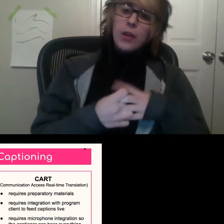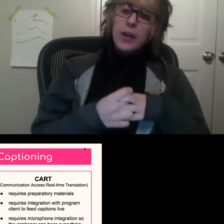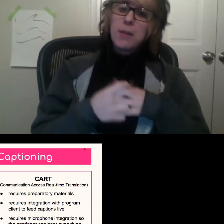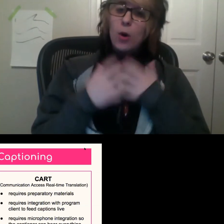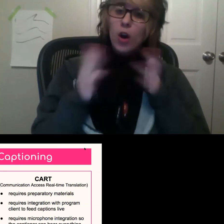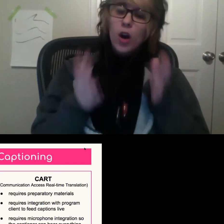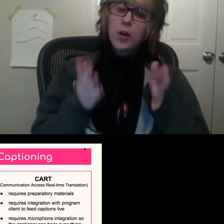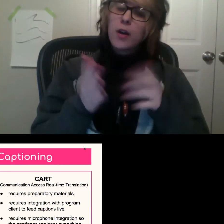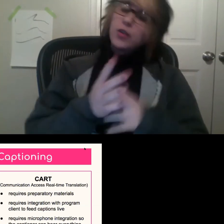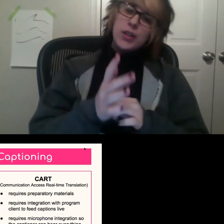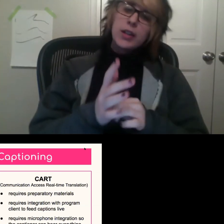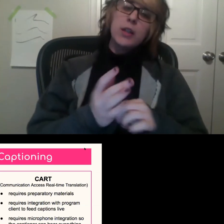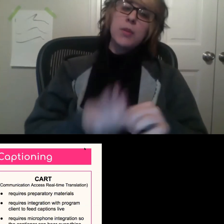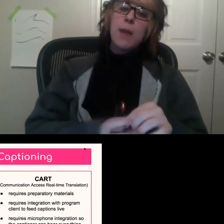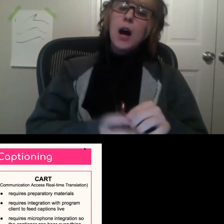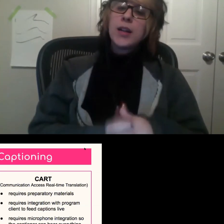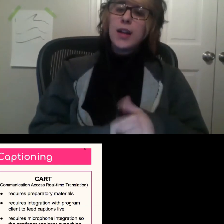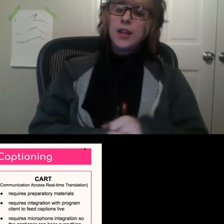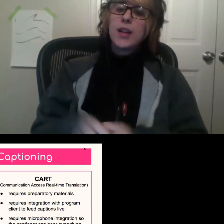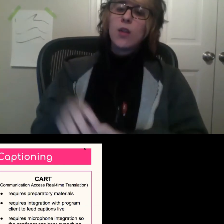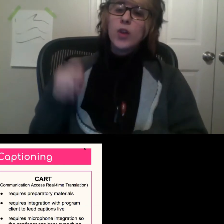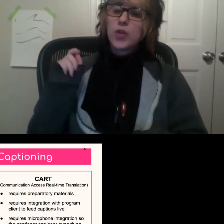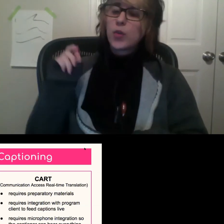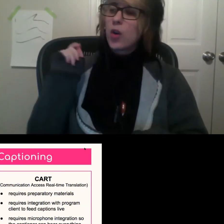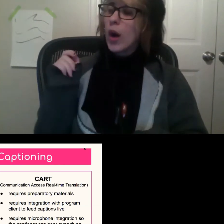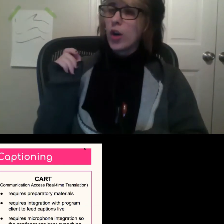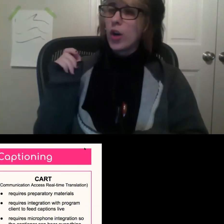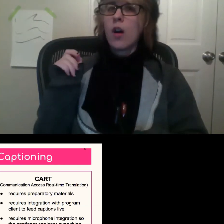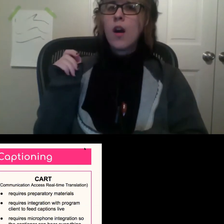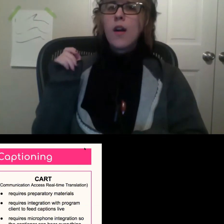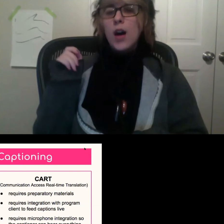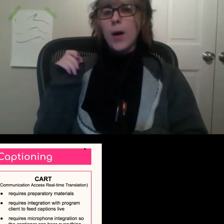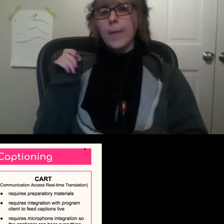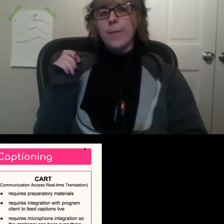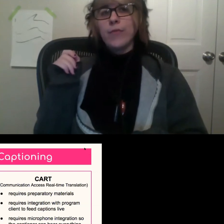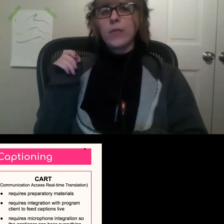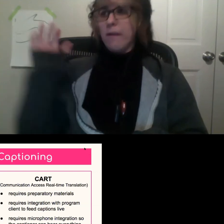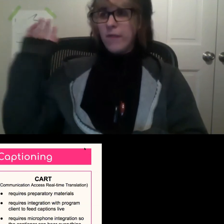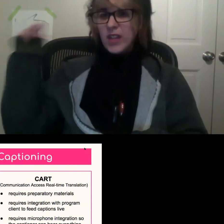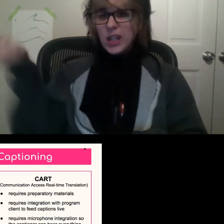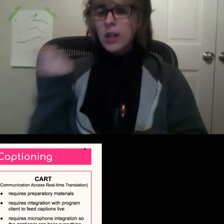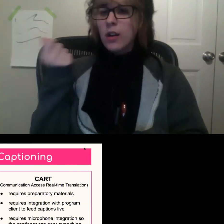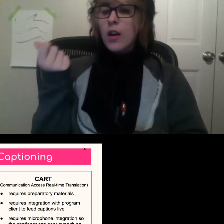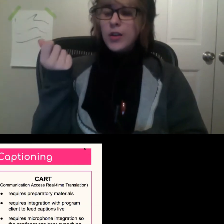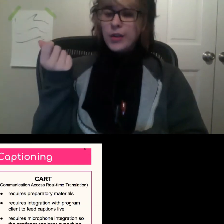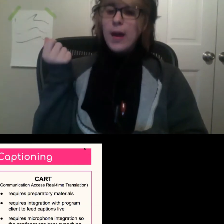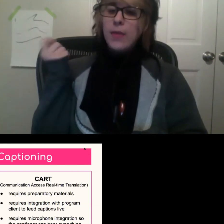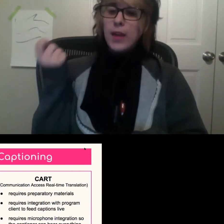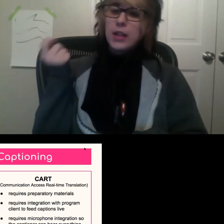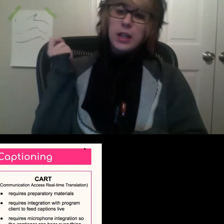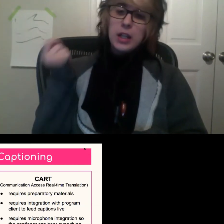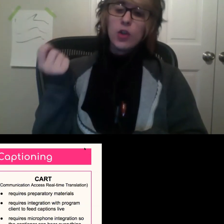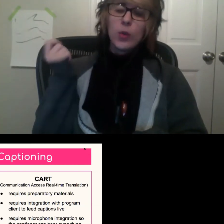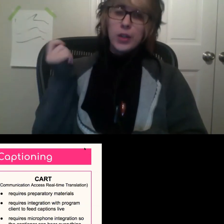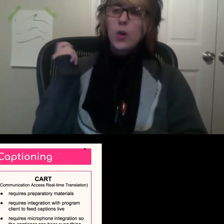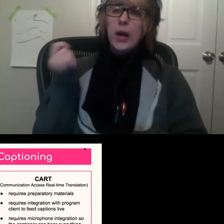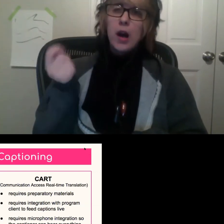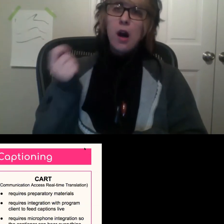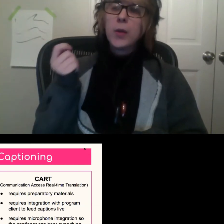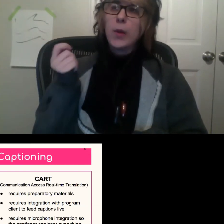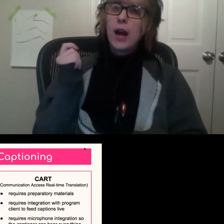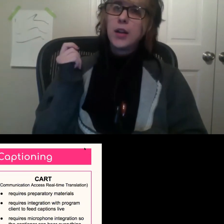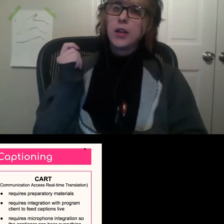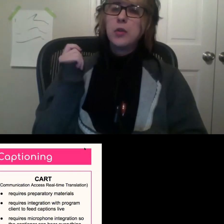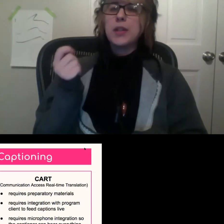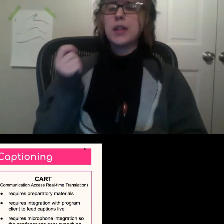The thing about CART just to keep in mind is it does require, um, a feed so that they can hear what is going